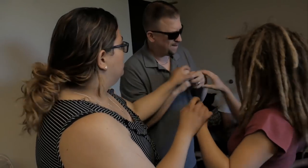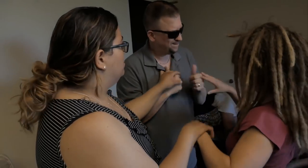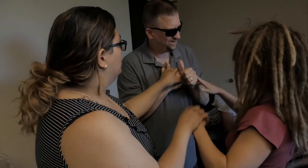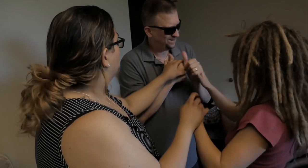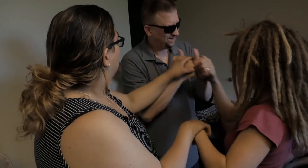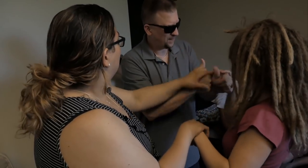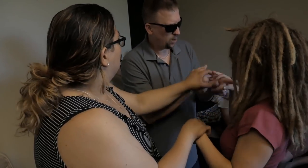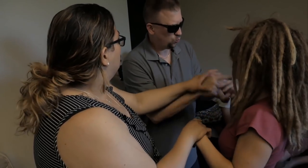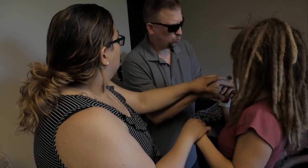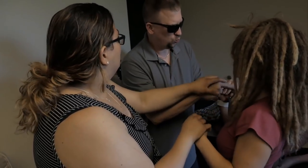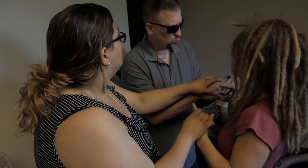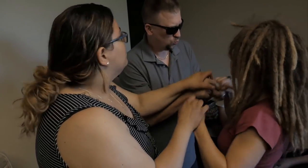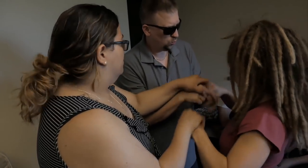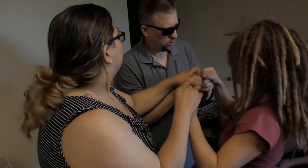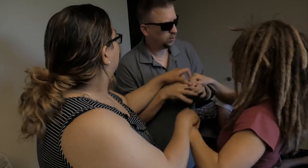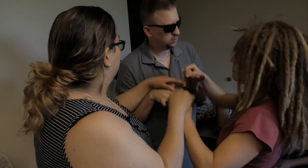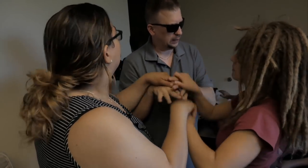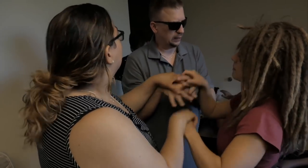That way, I can follow when you leave.